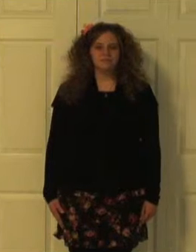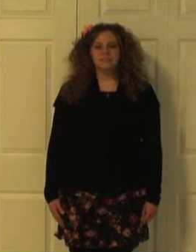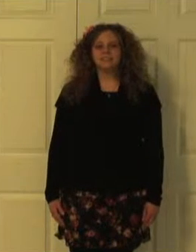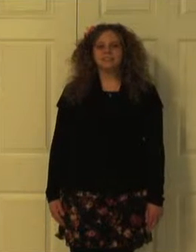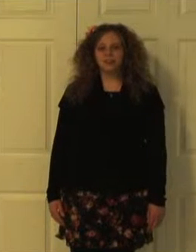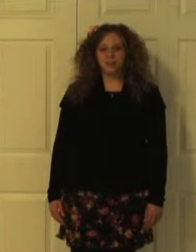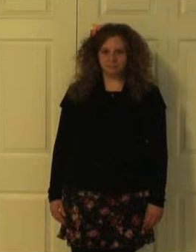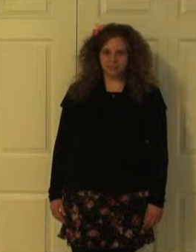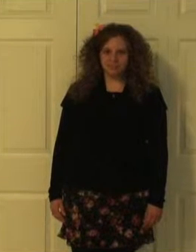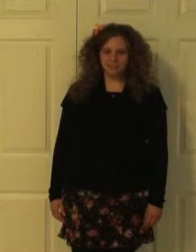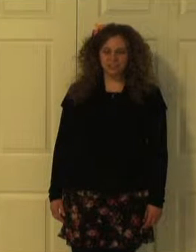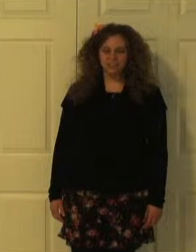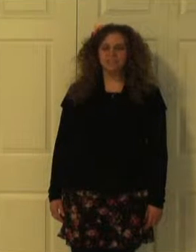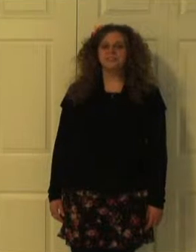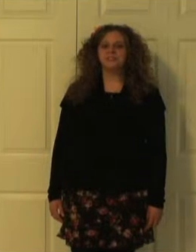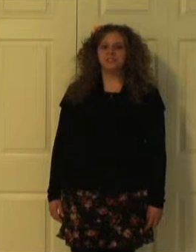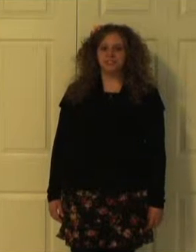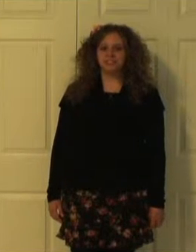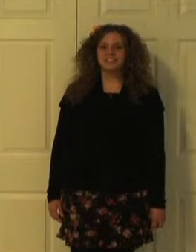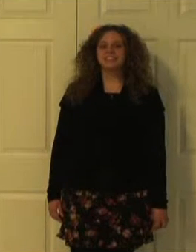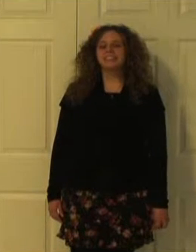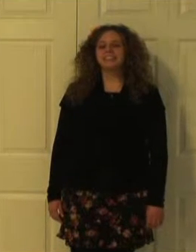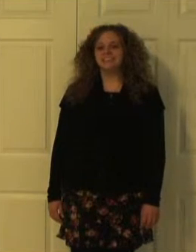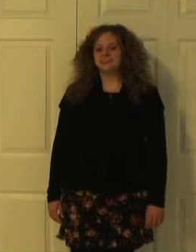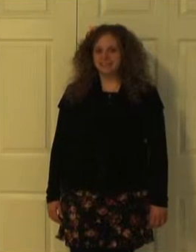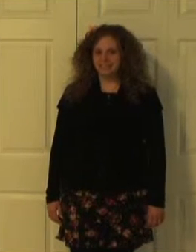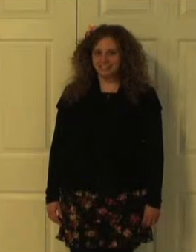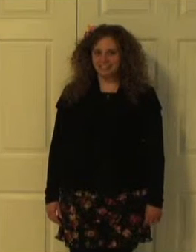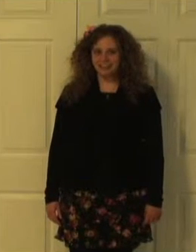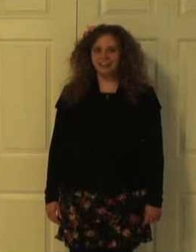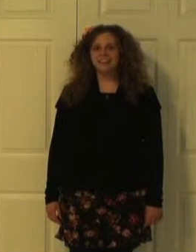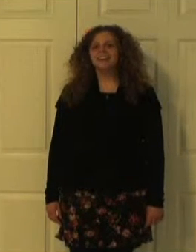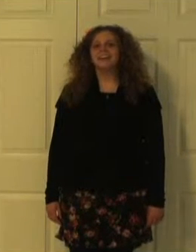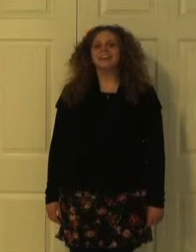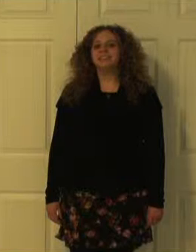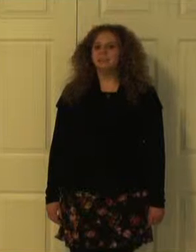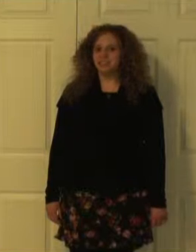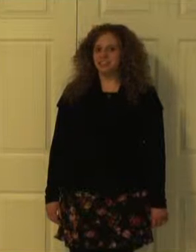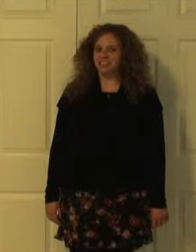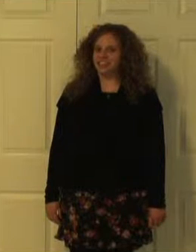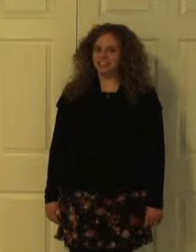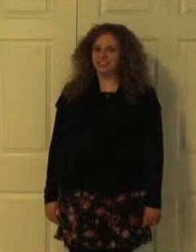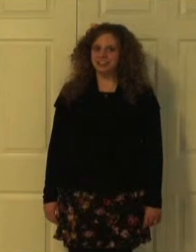This is called My Savior's Love Endures. It's sung by Sarah and it's by J.J. Heller.